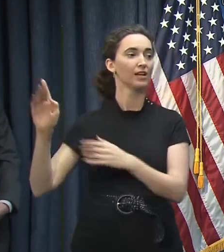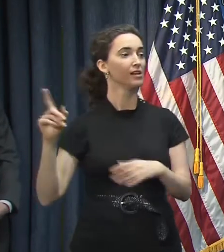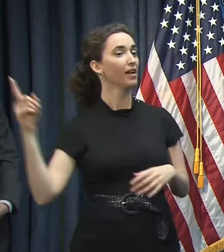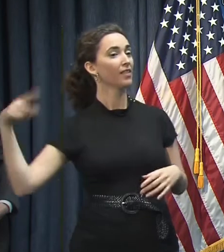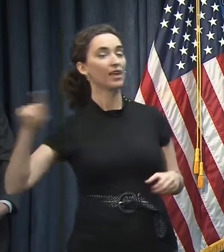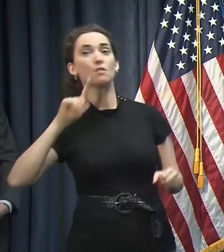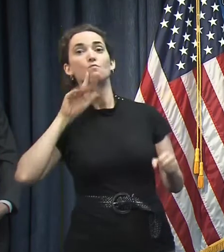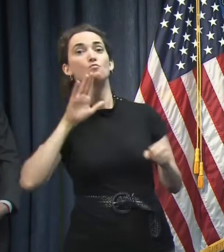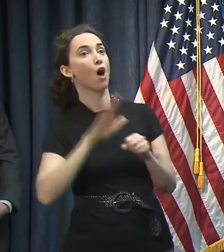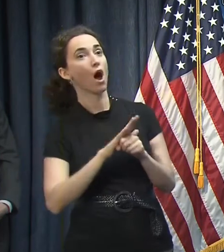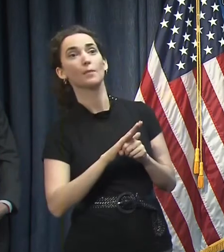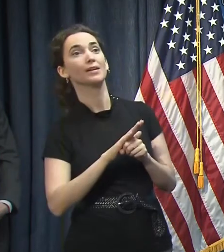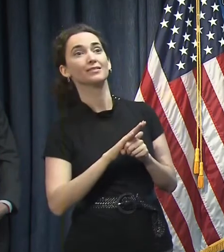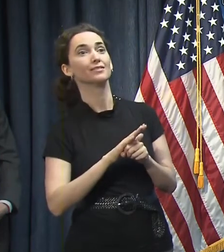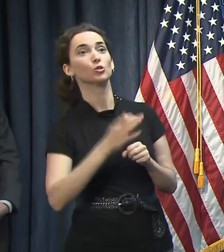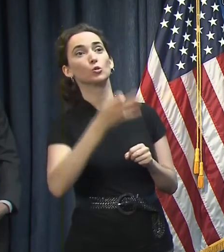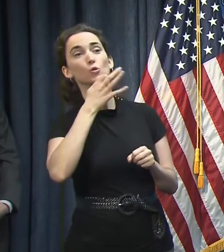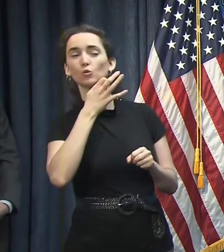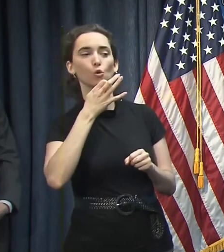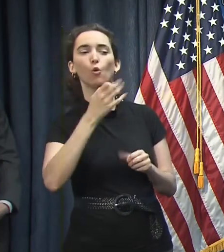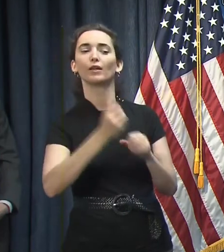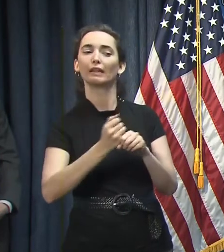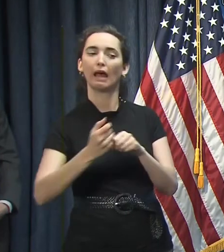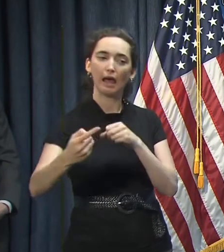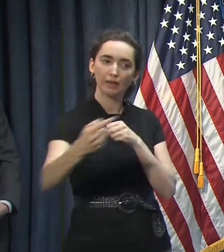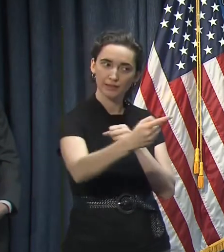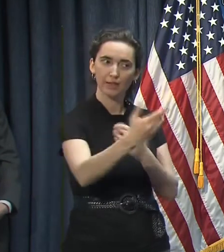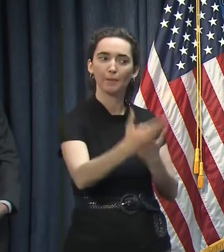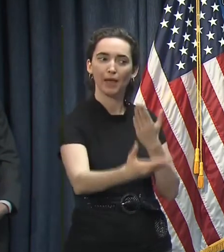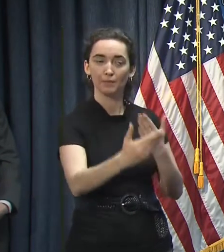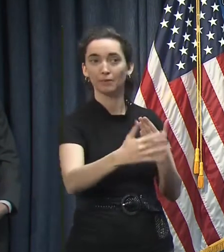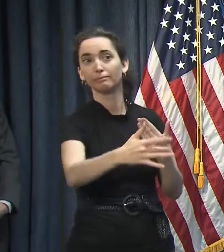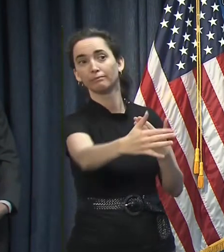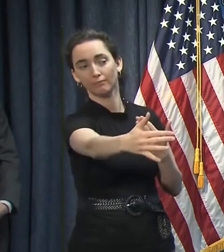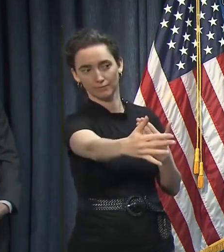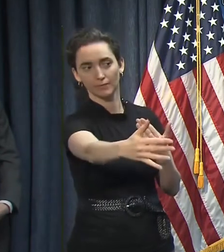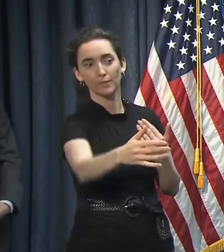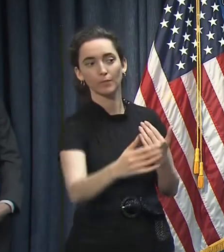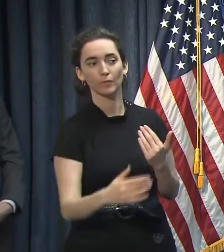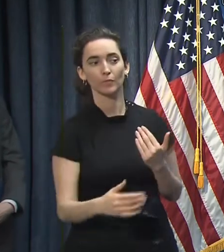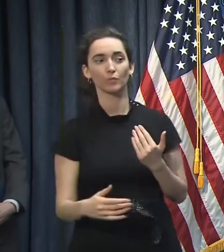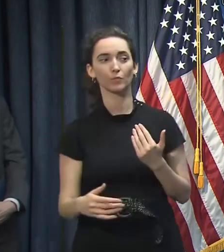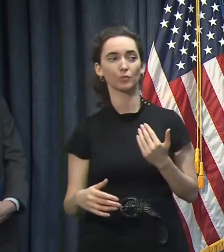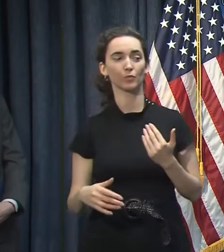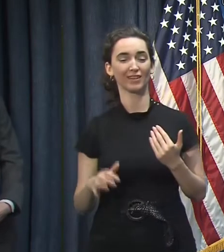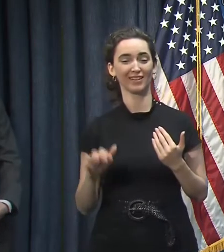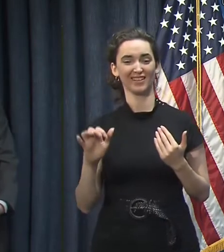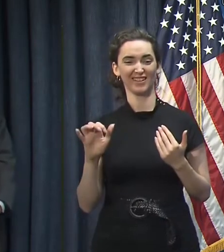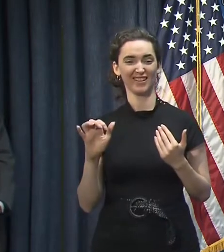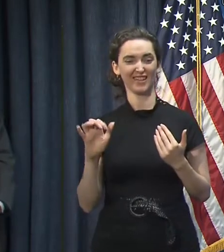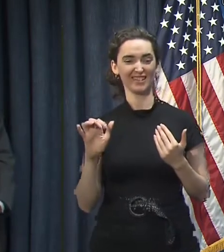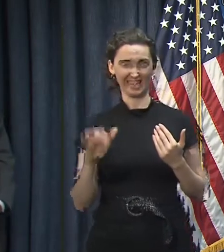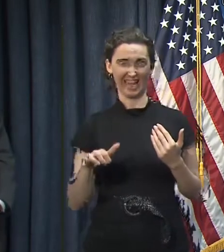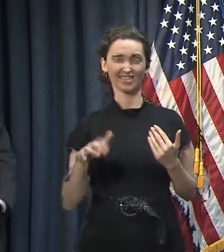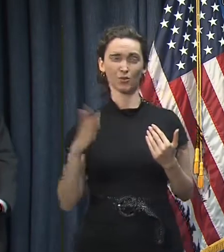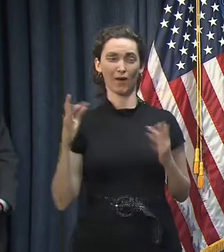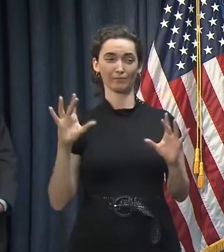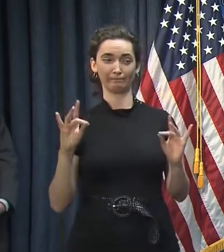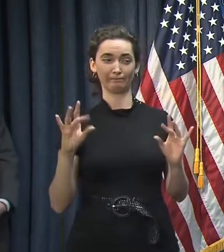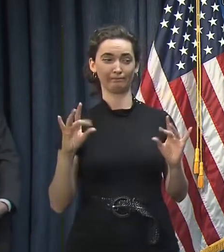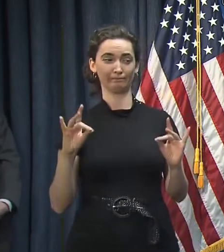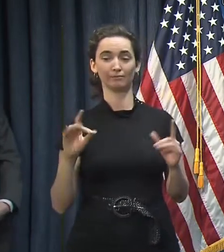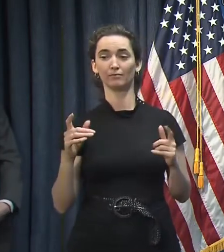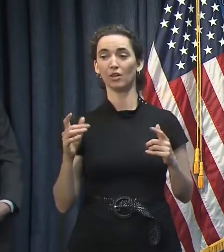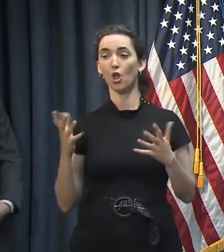that before another year or so. And so that is one of the real things about